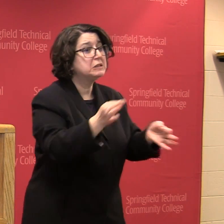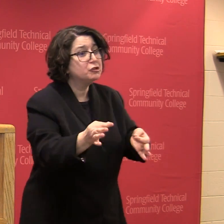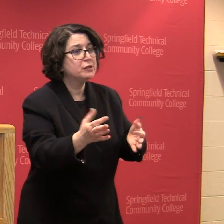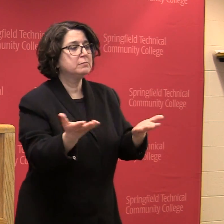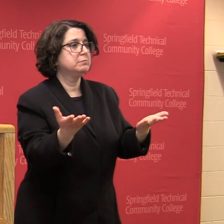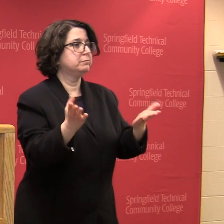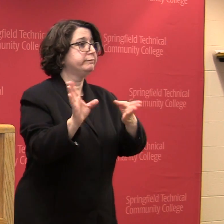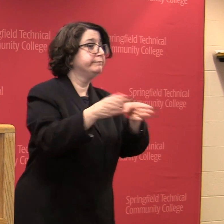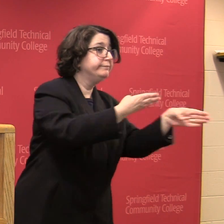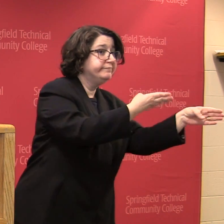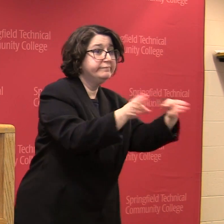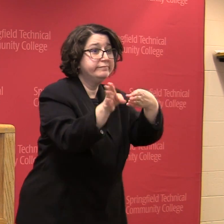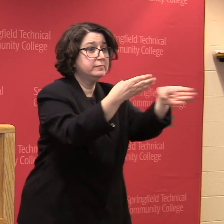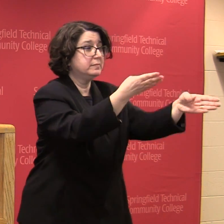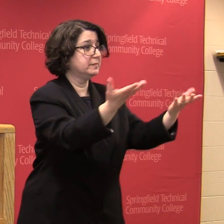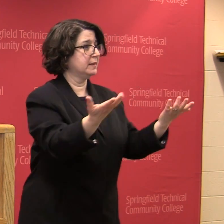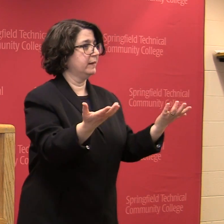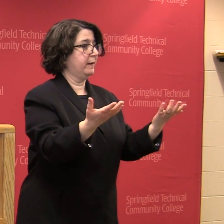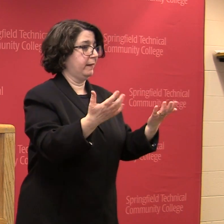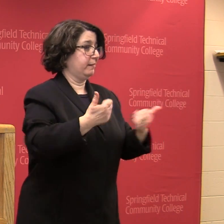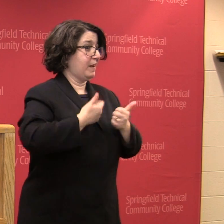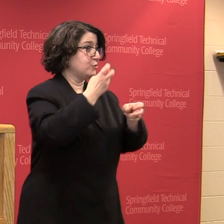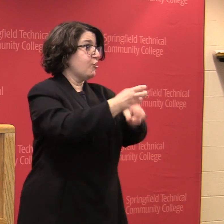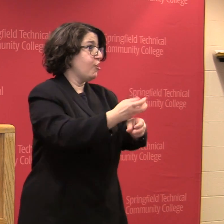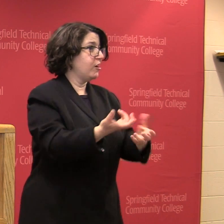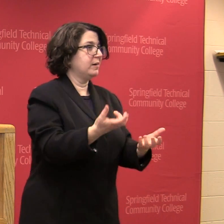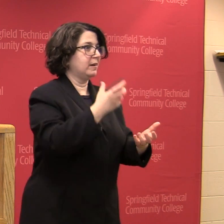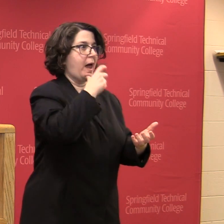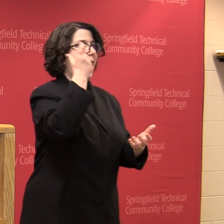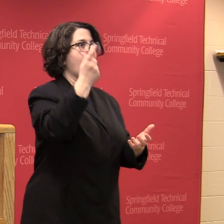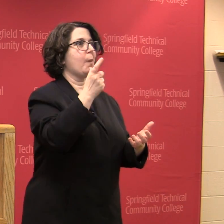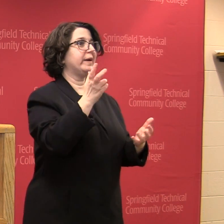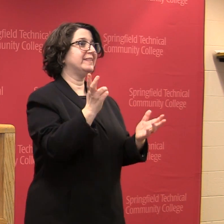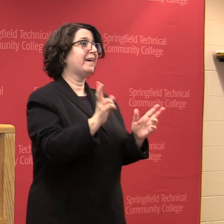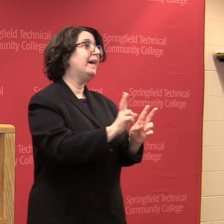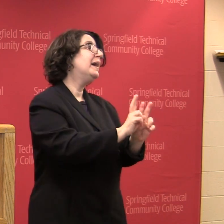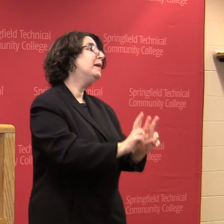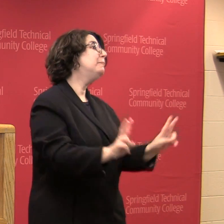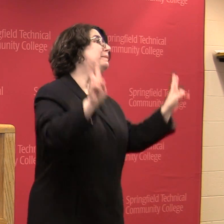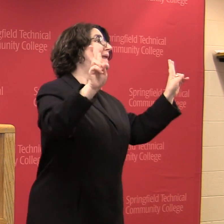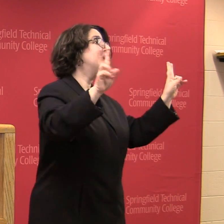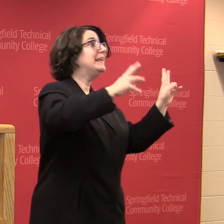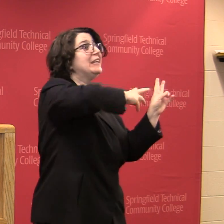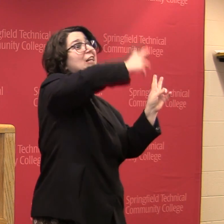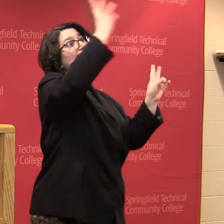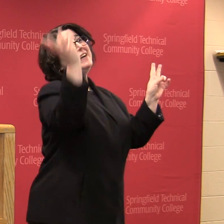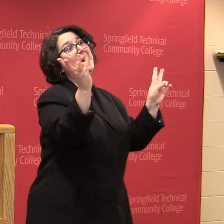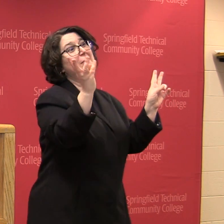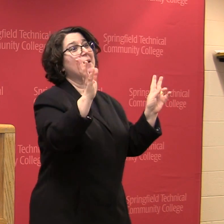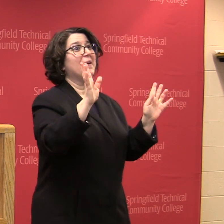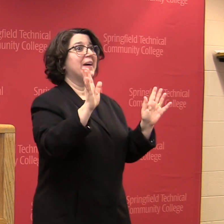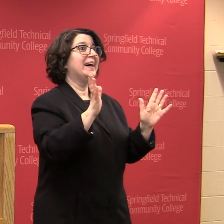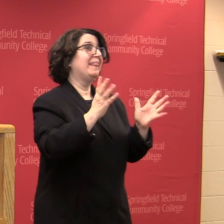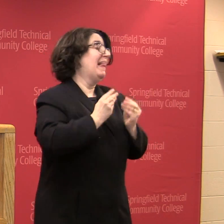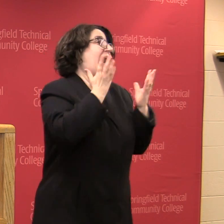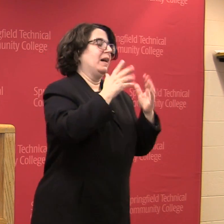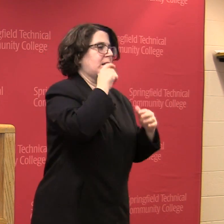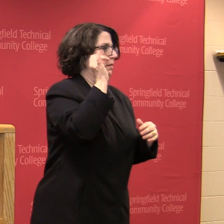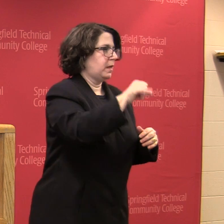always sunshine and rainbows. But if you make the best out of the situation you're going through, then it won't seem as harsh.